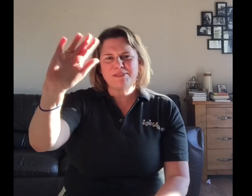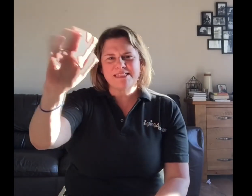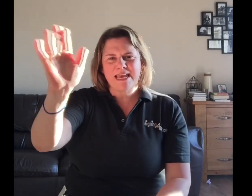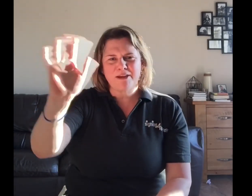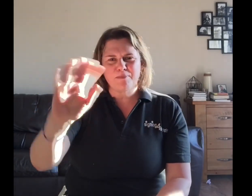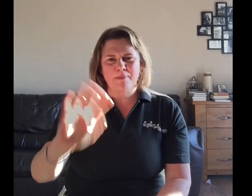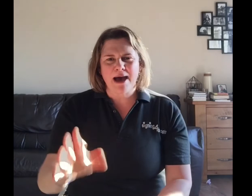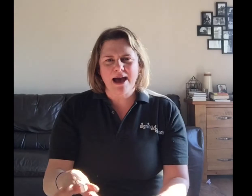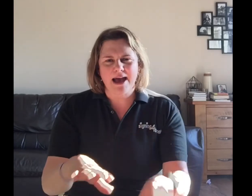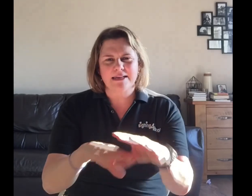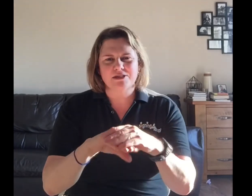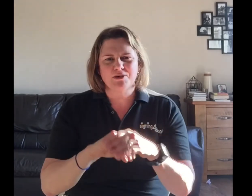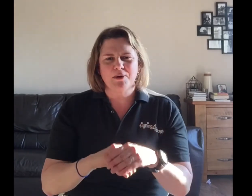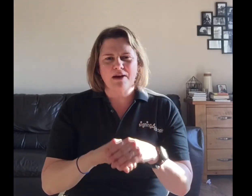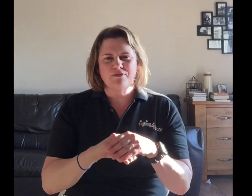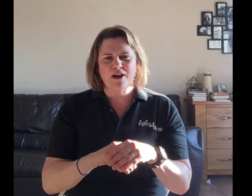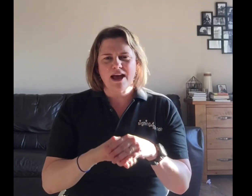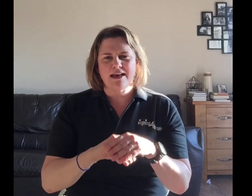say goodbye to our friends.